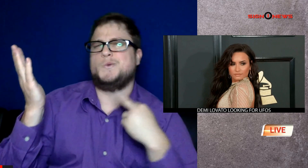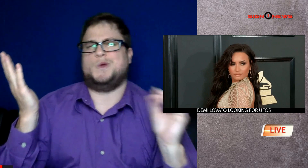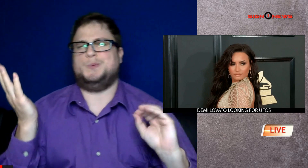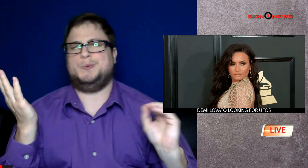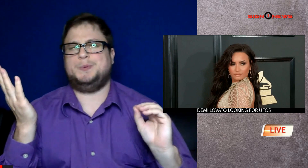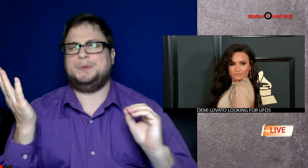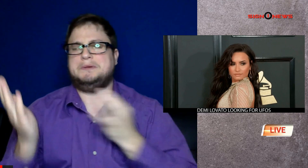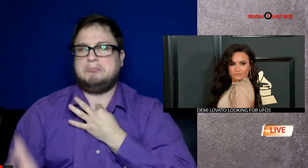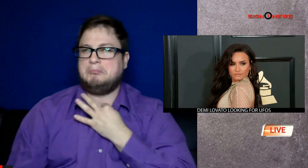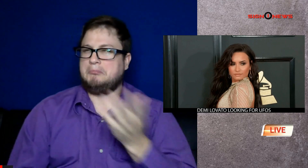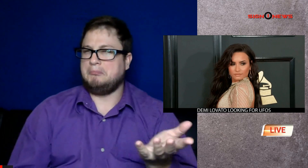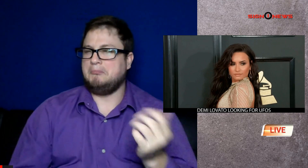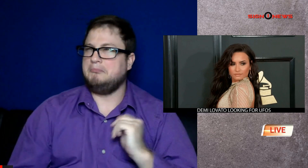are you a believer or not?